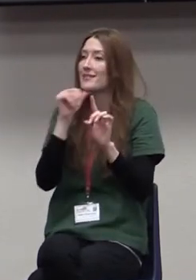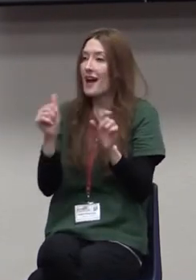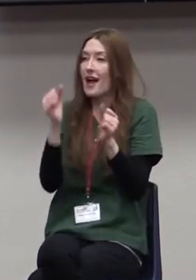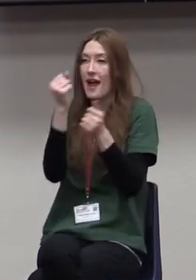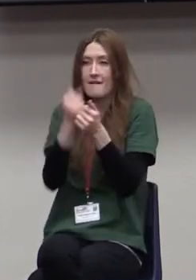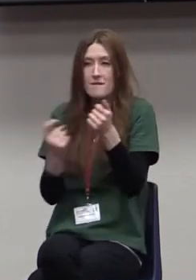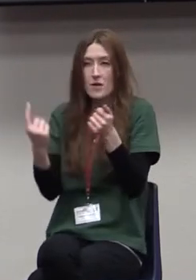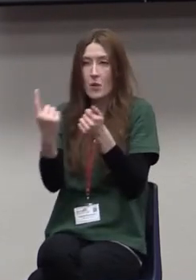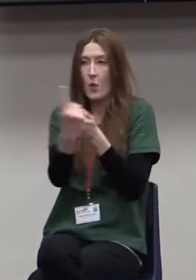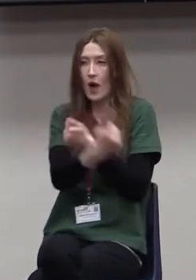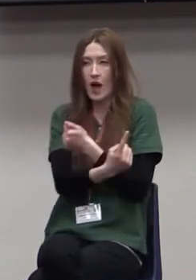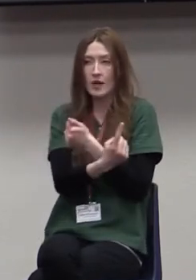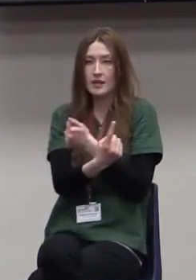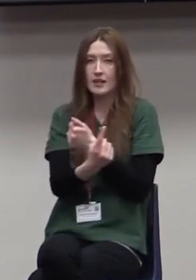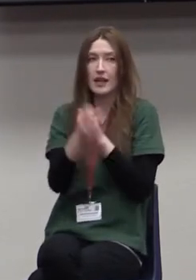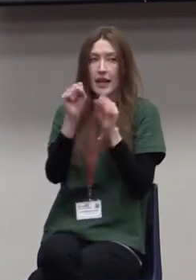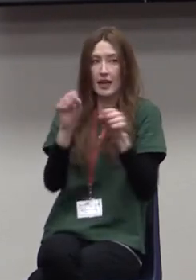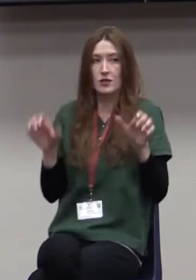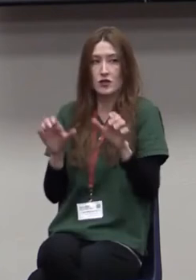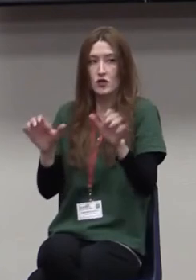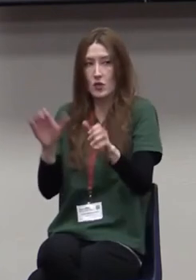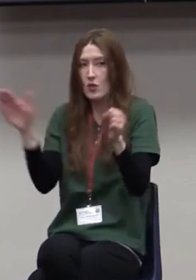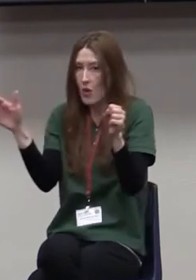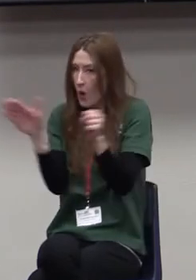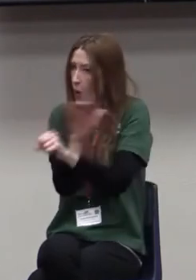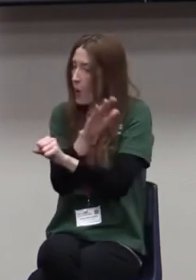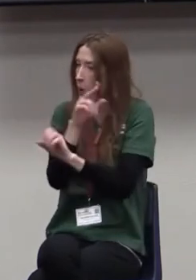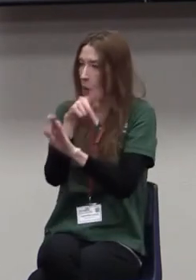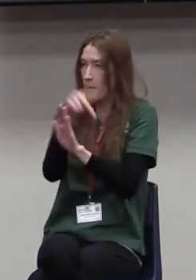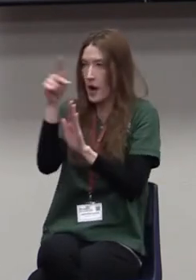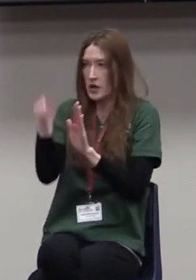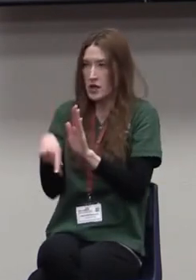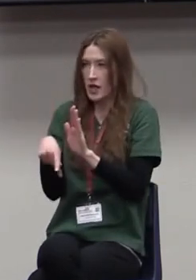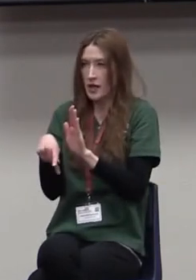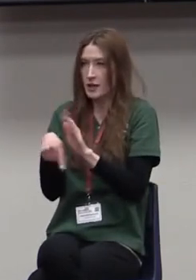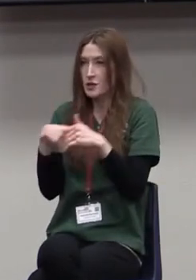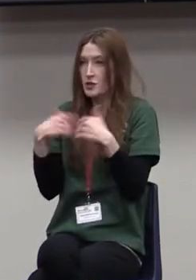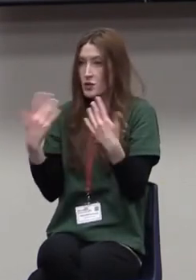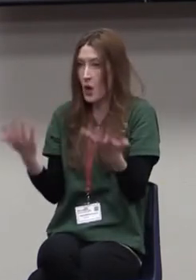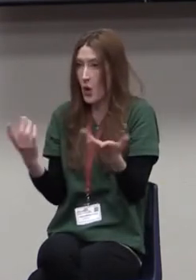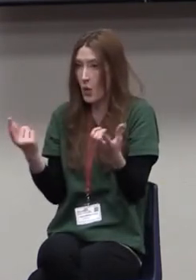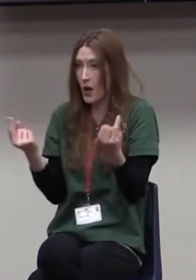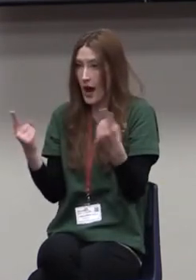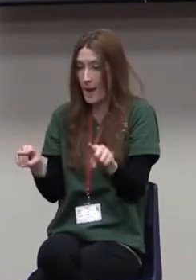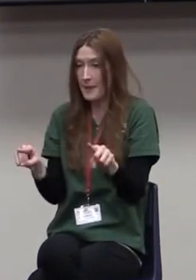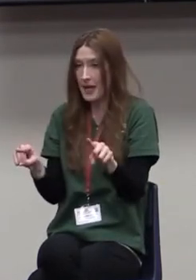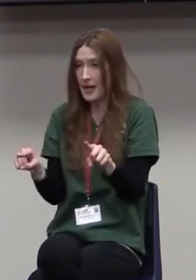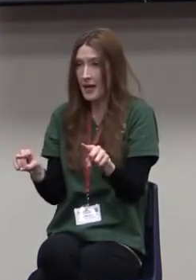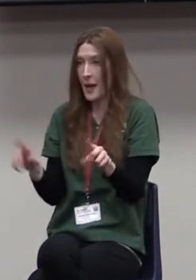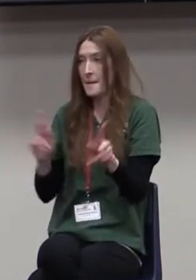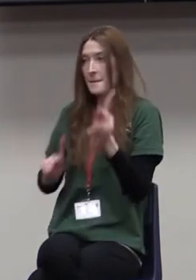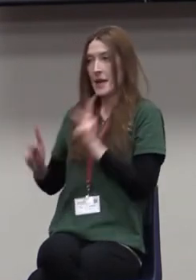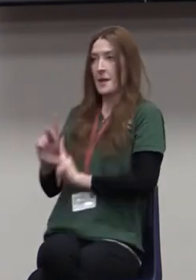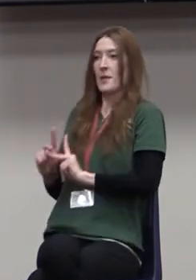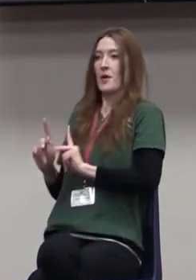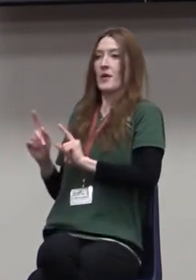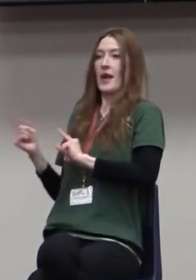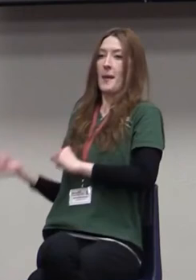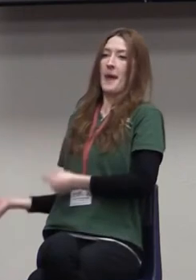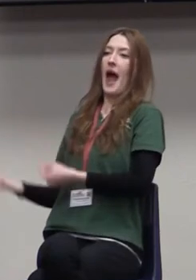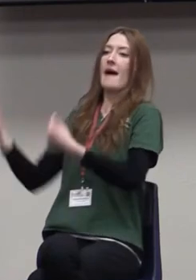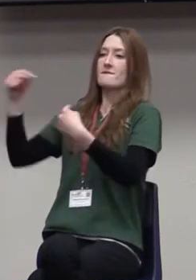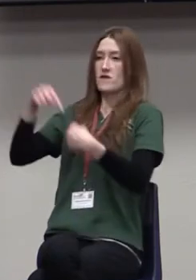project. So they had to have someone who came along after them to build on the work they started.